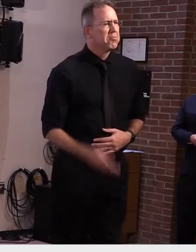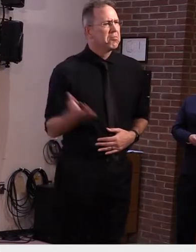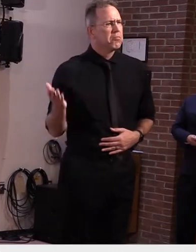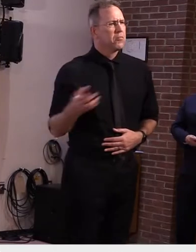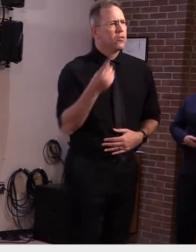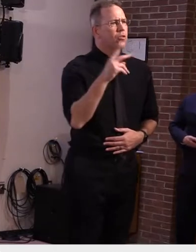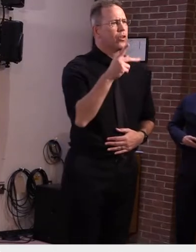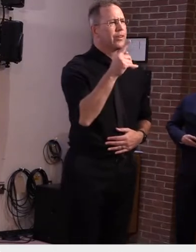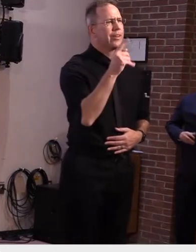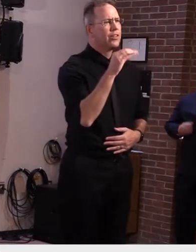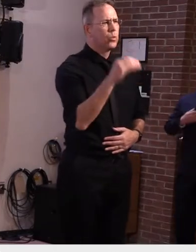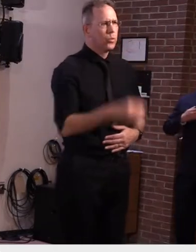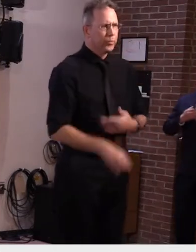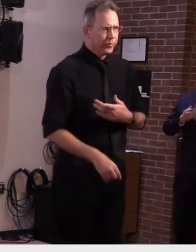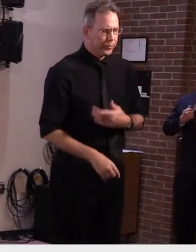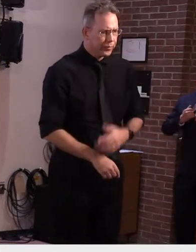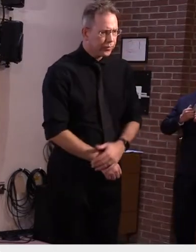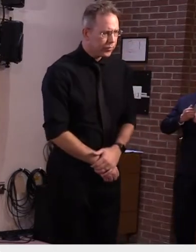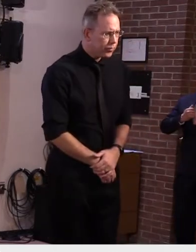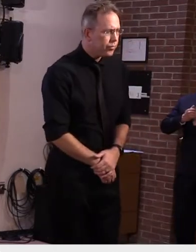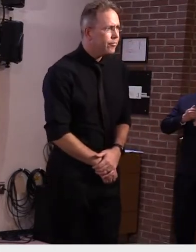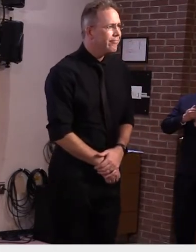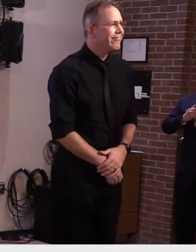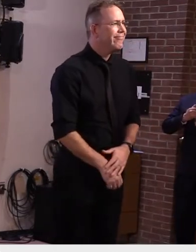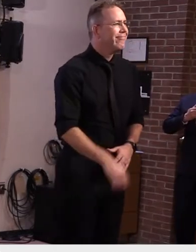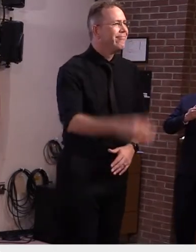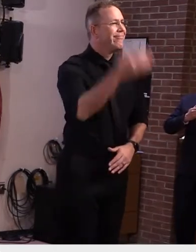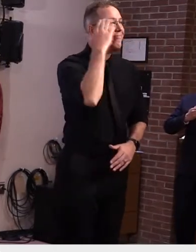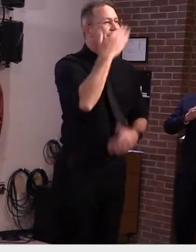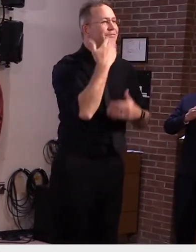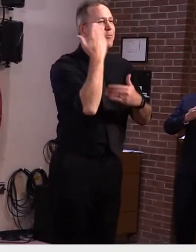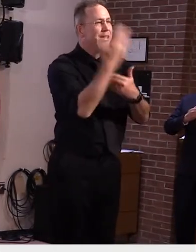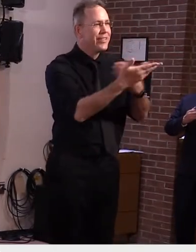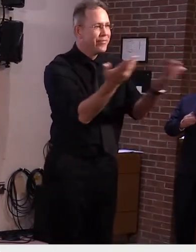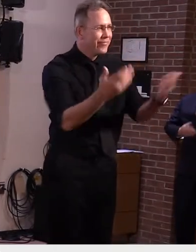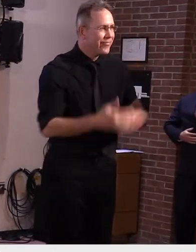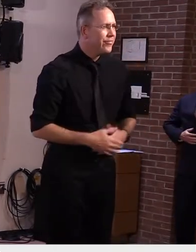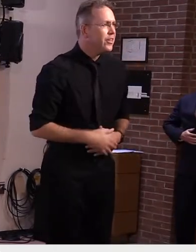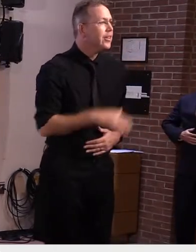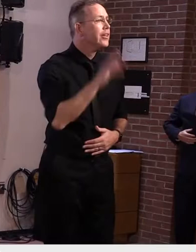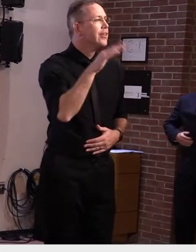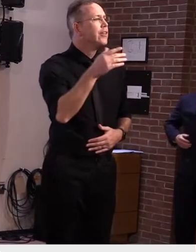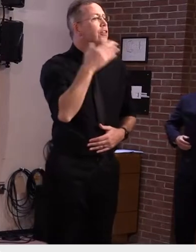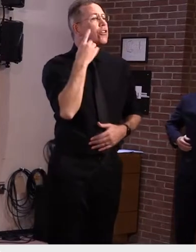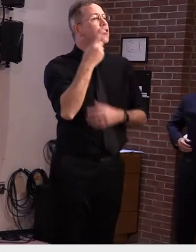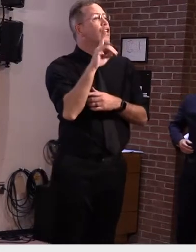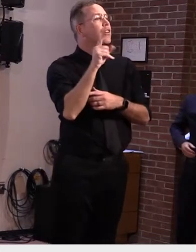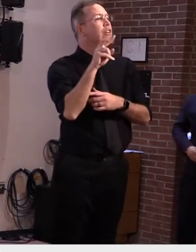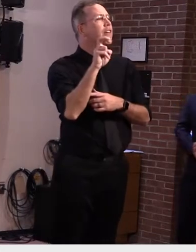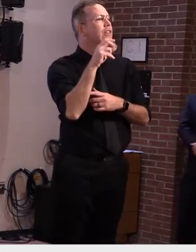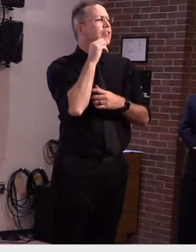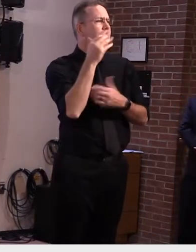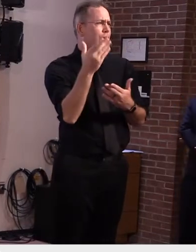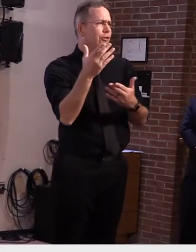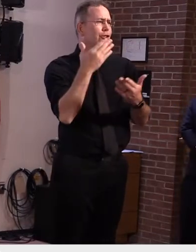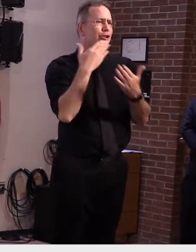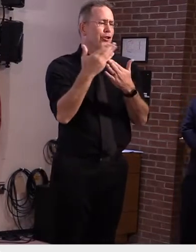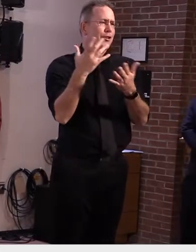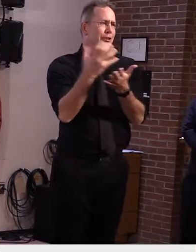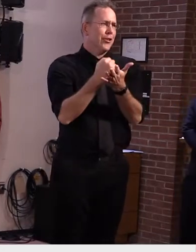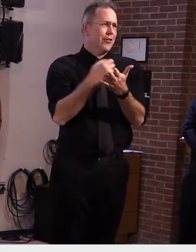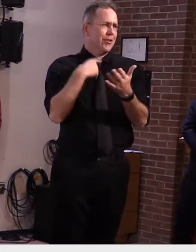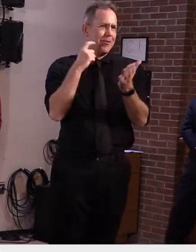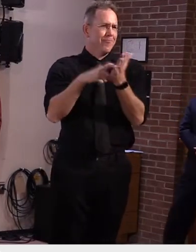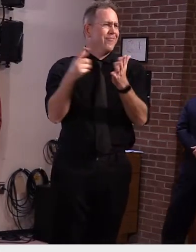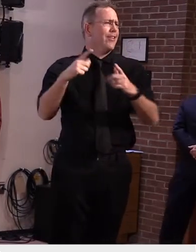Thank you. Good morning. As you heard, Dr. Levine is taking a few well-deserved days off. His first, I think, since